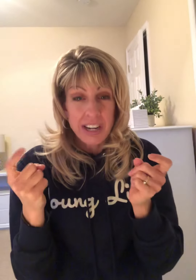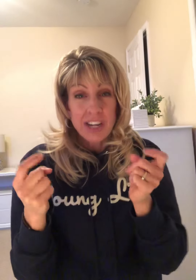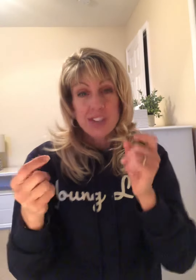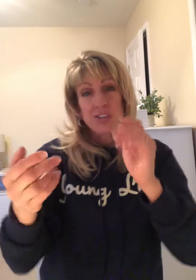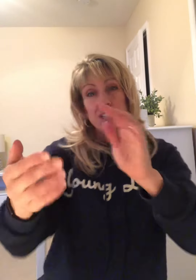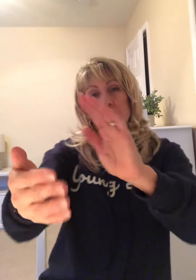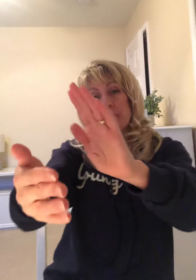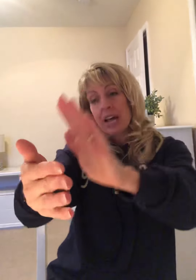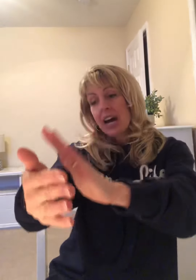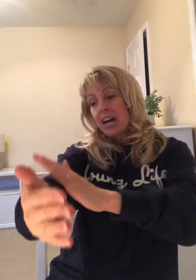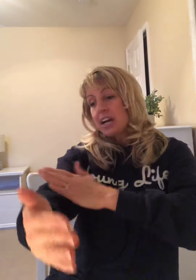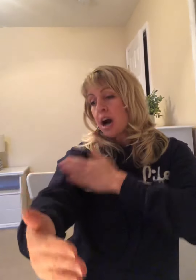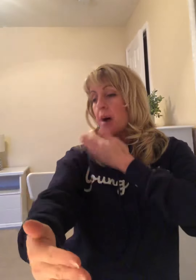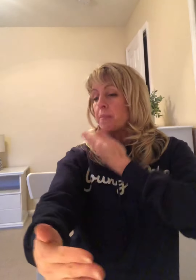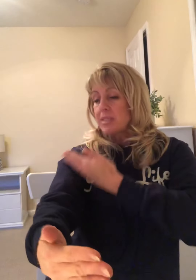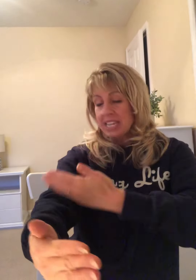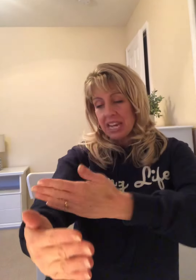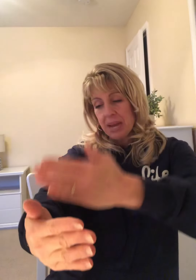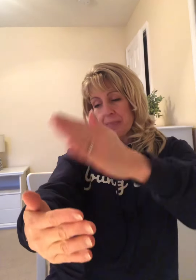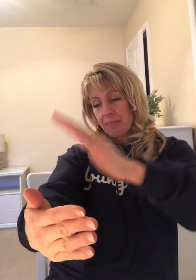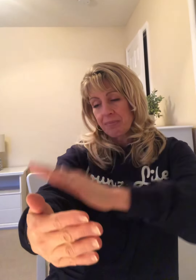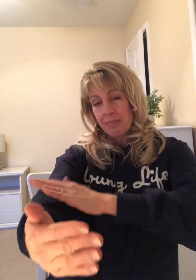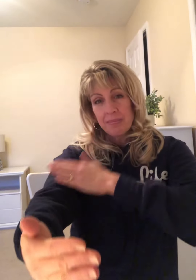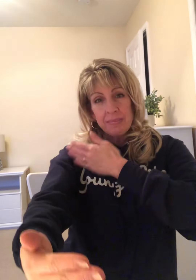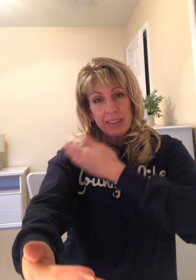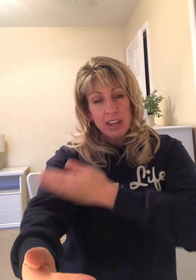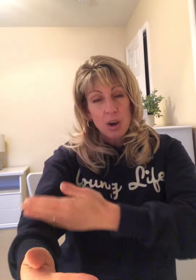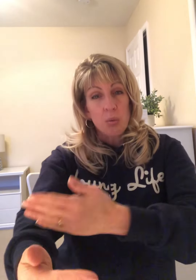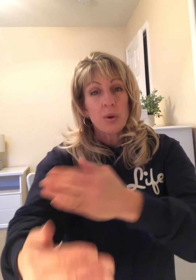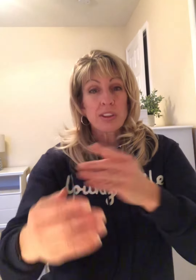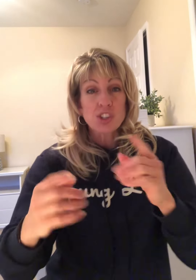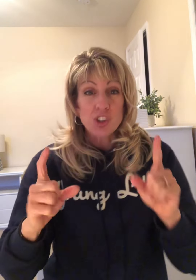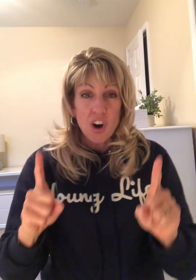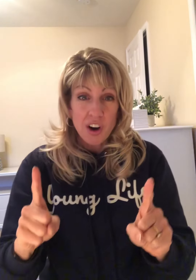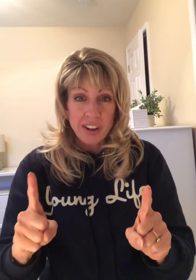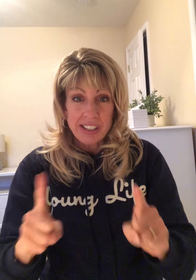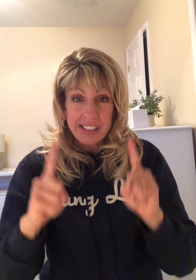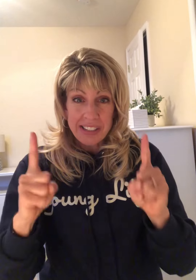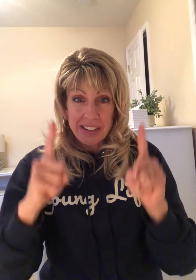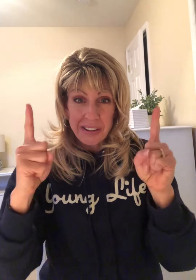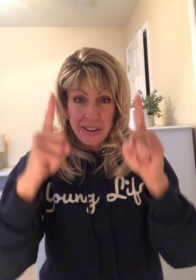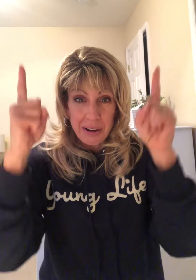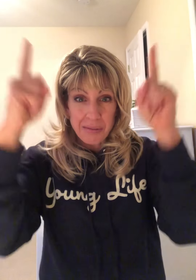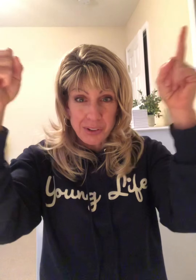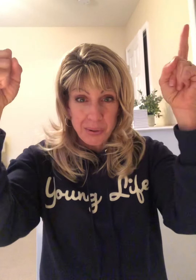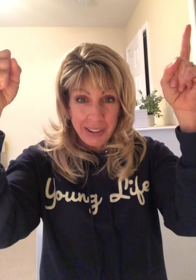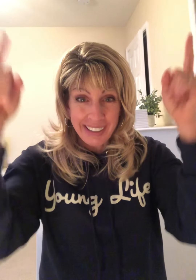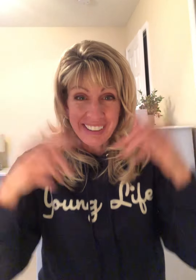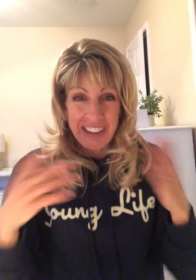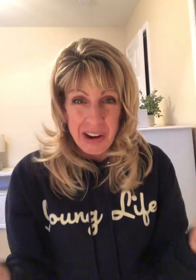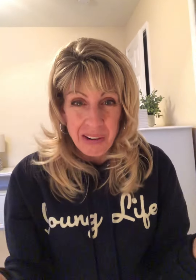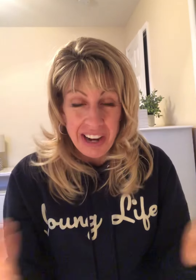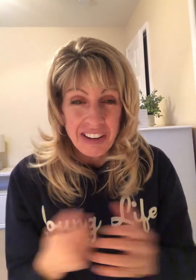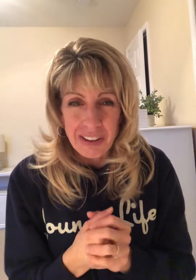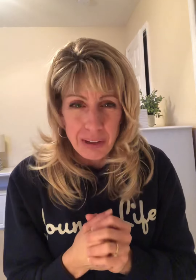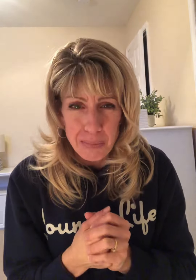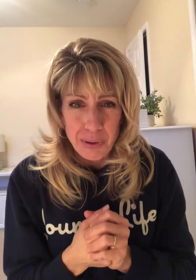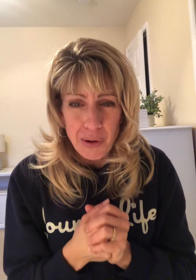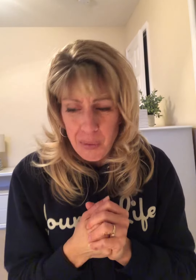So it's going to be come to Him with songs of joy. Okay, do you think we can put the whole